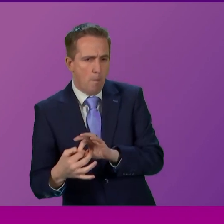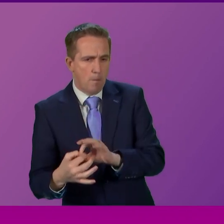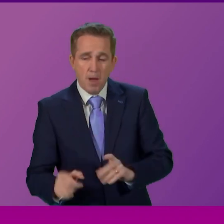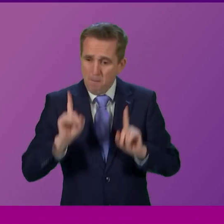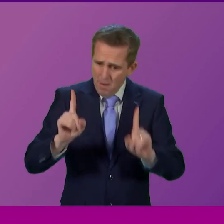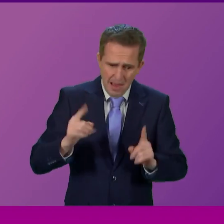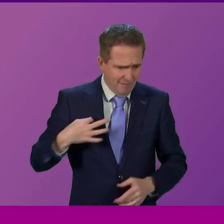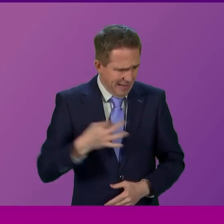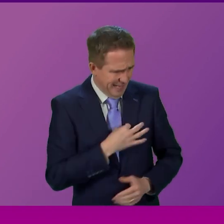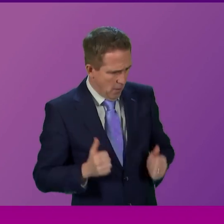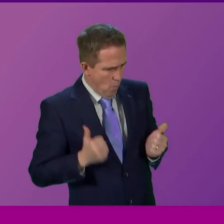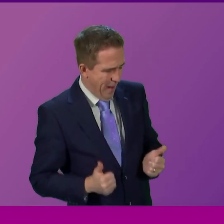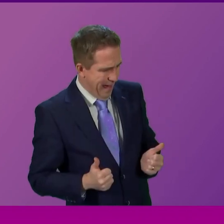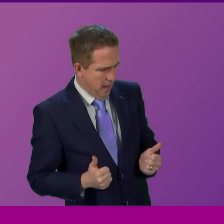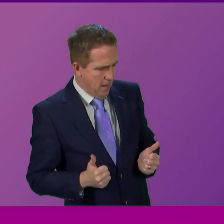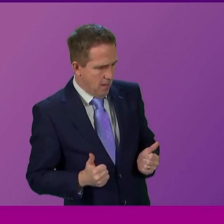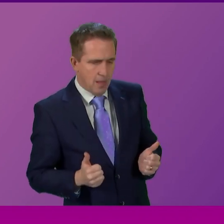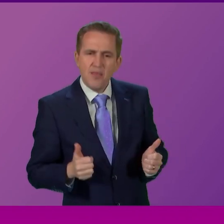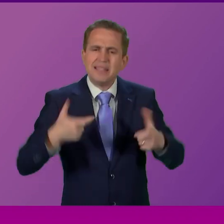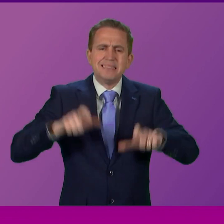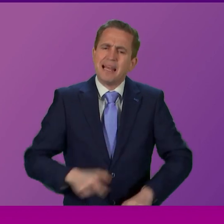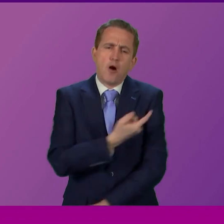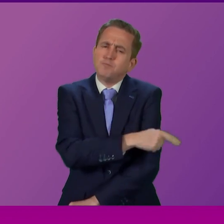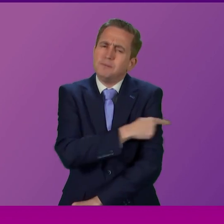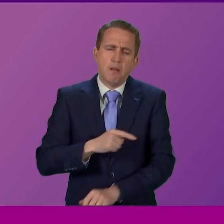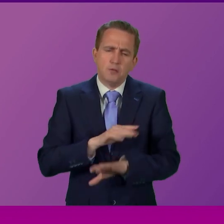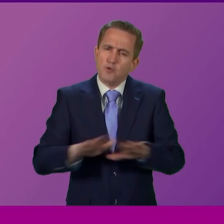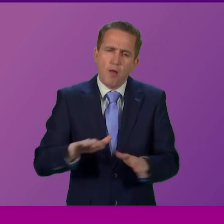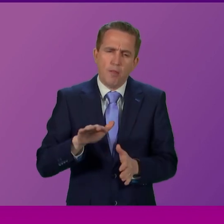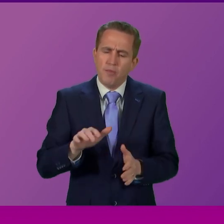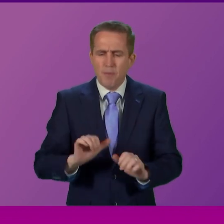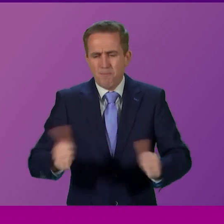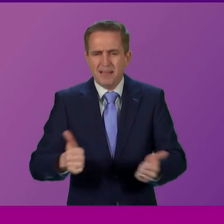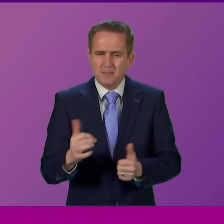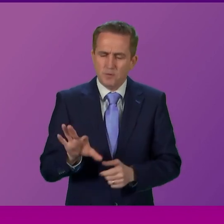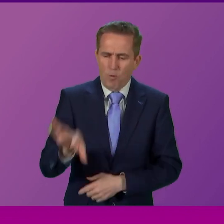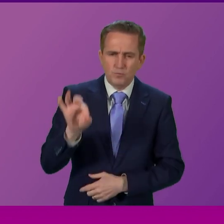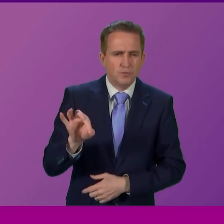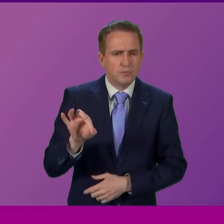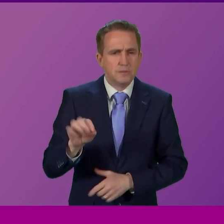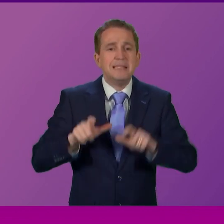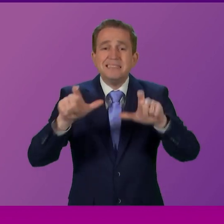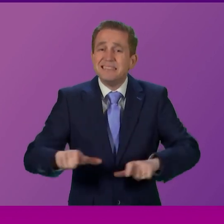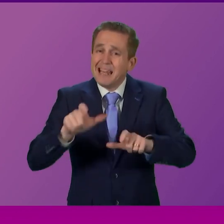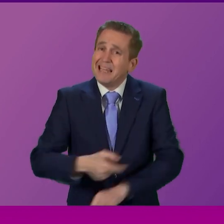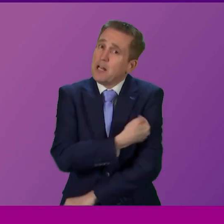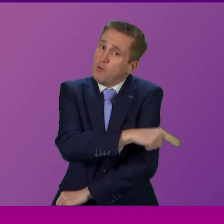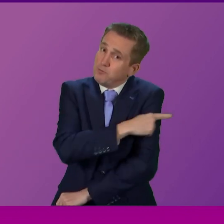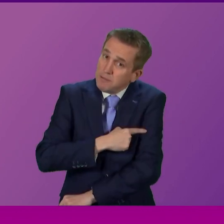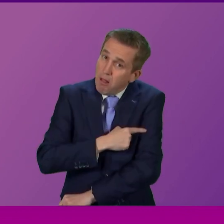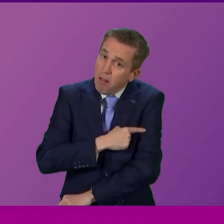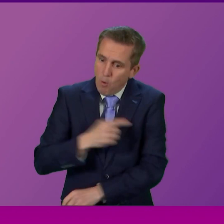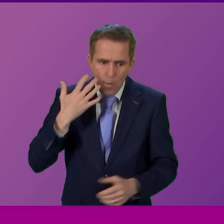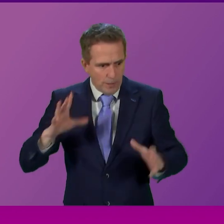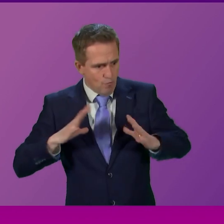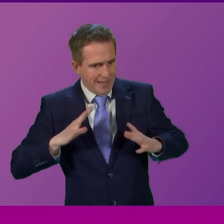clinically safe to be discharged is not the best choice for an individual because of course we know that prolonged stays in hospital when you're clinically safe to discharge